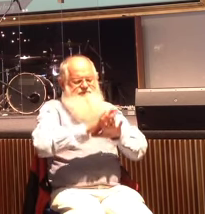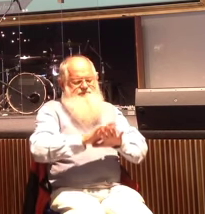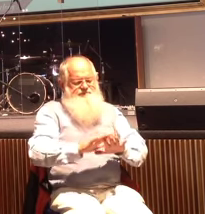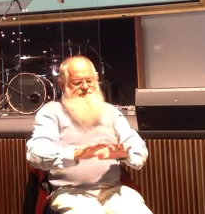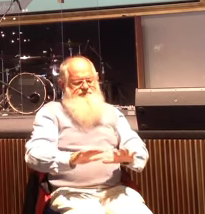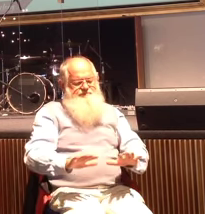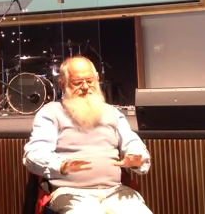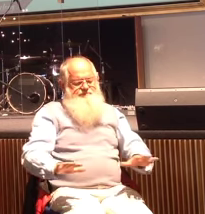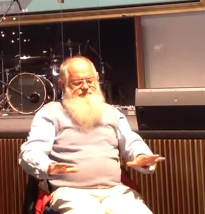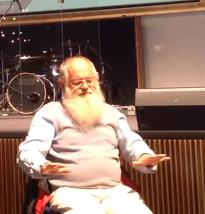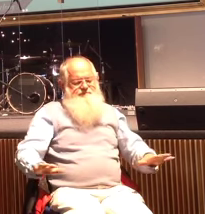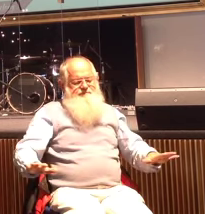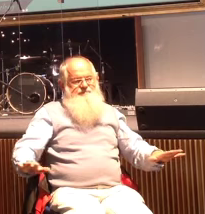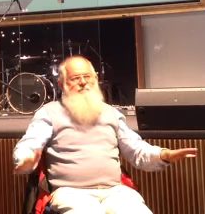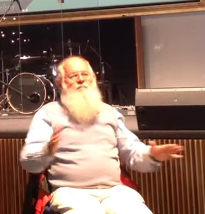He was revealing himself as God.